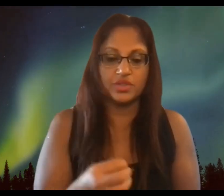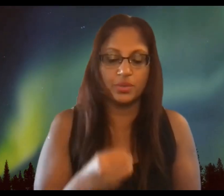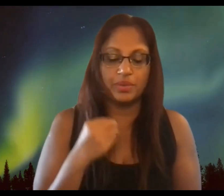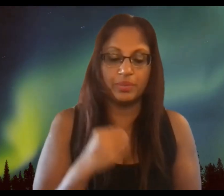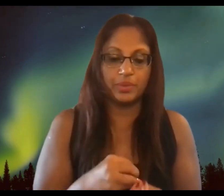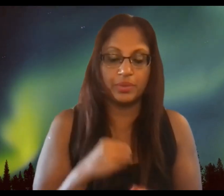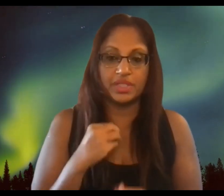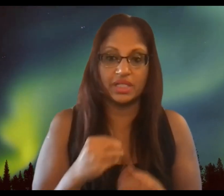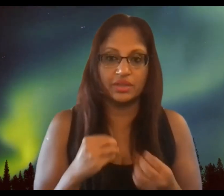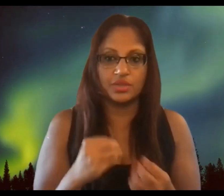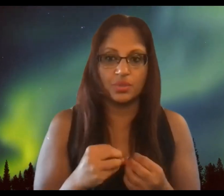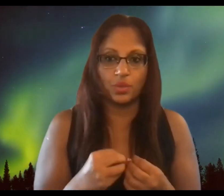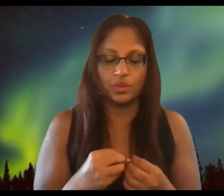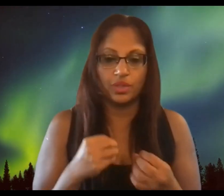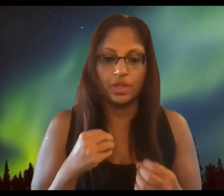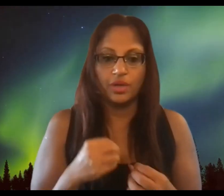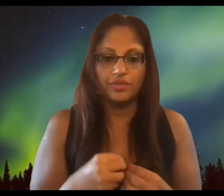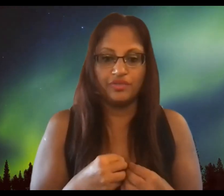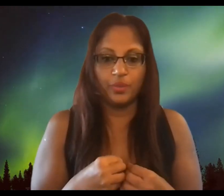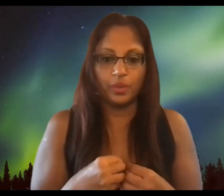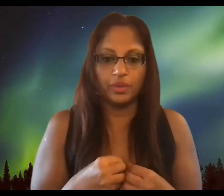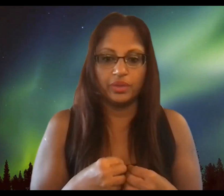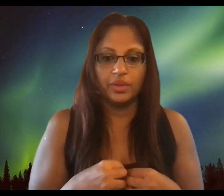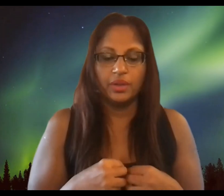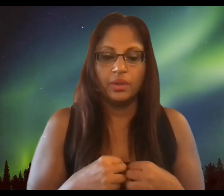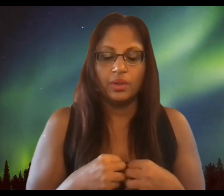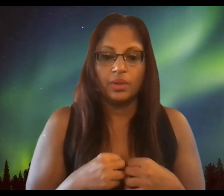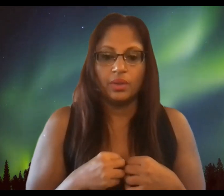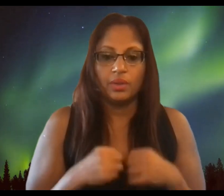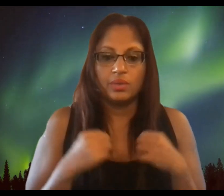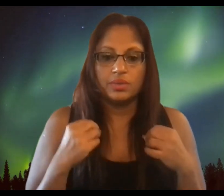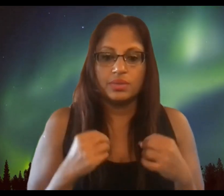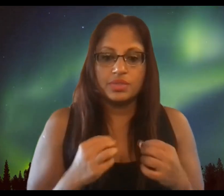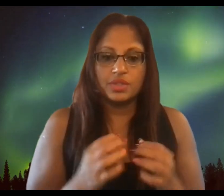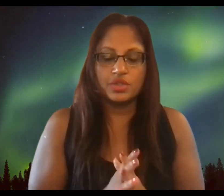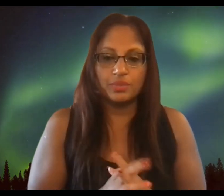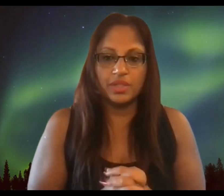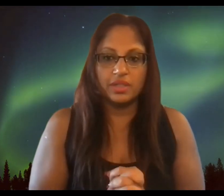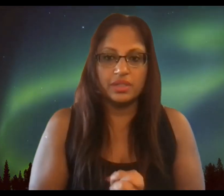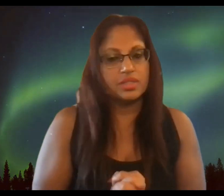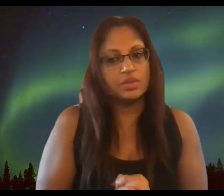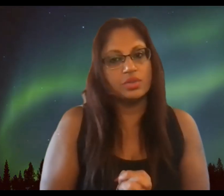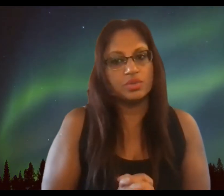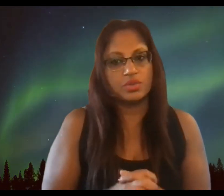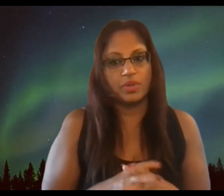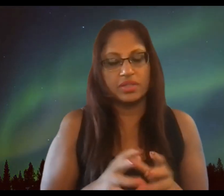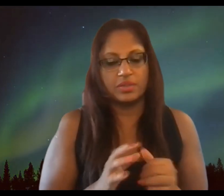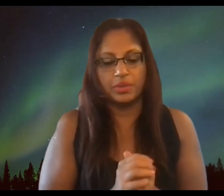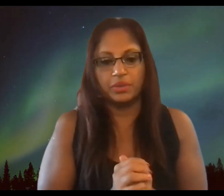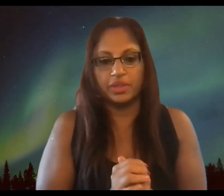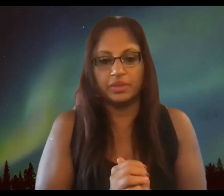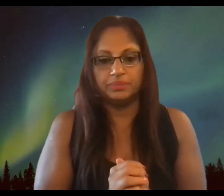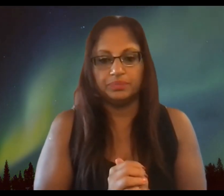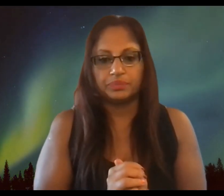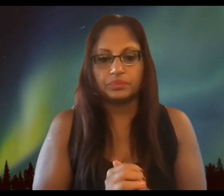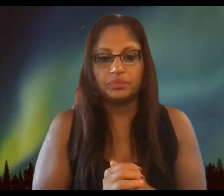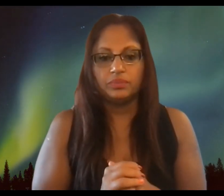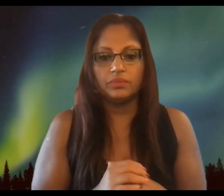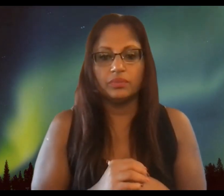them these are people who are taking this world forward social media is a huge responsibility